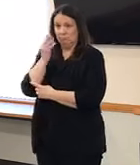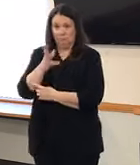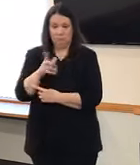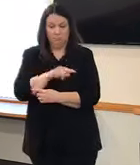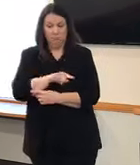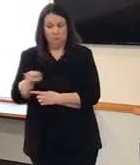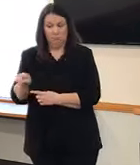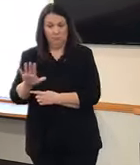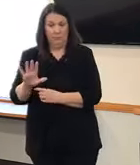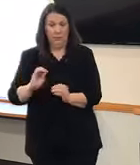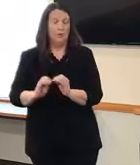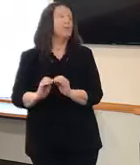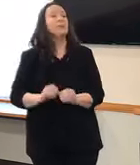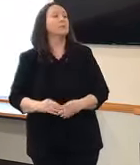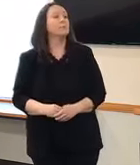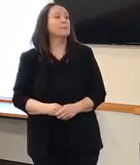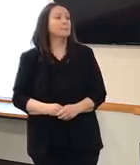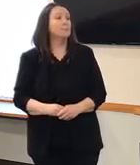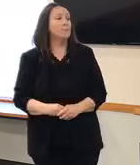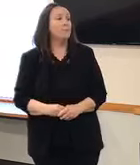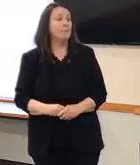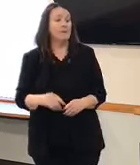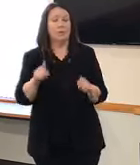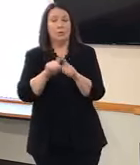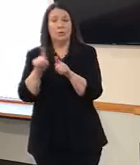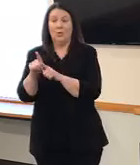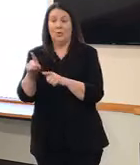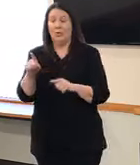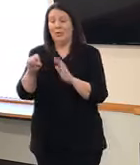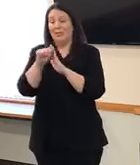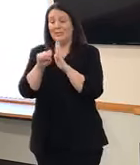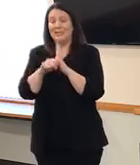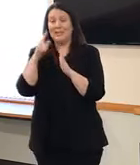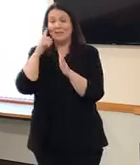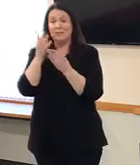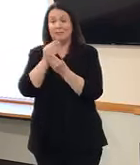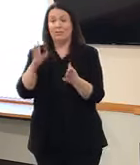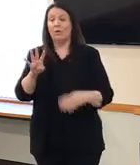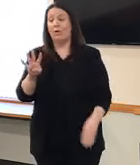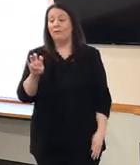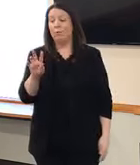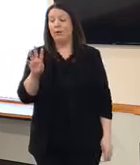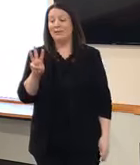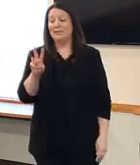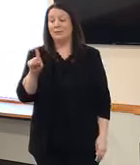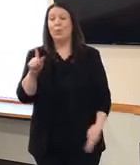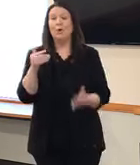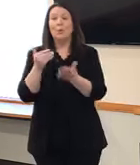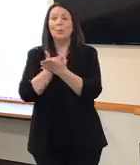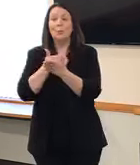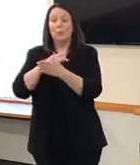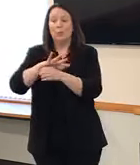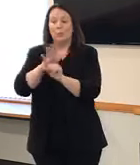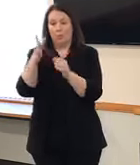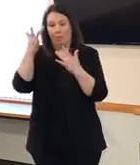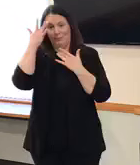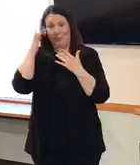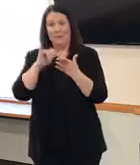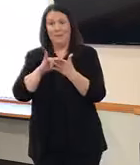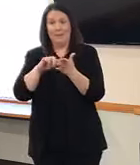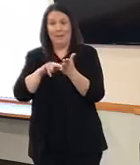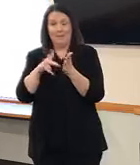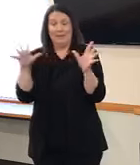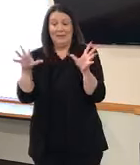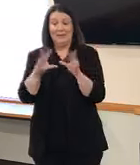In addition, the state released today 461 new cases bringing the count to 52